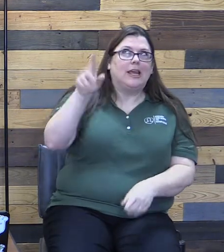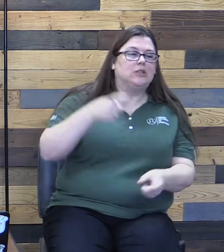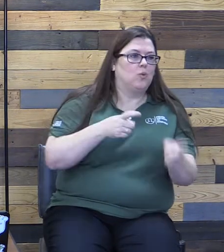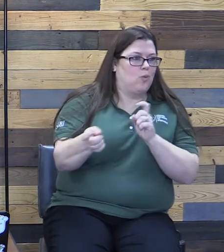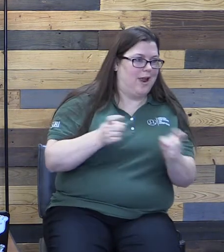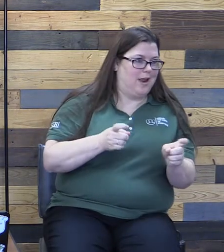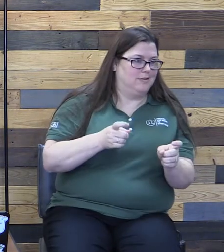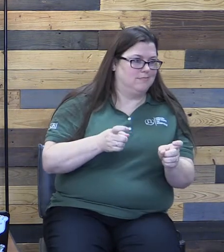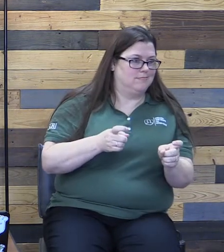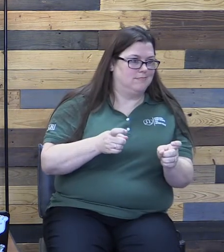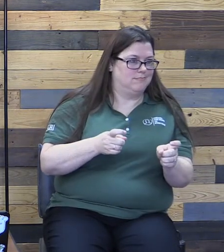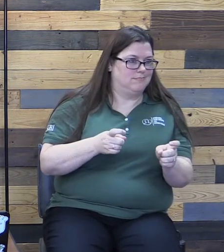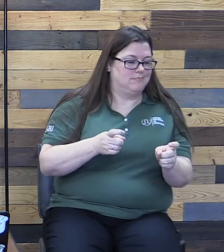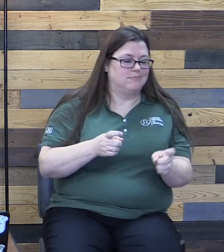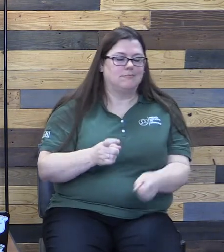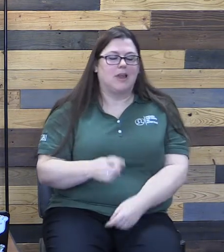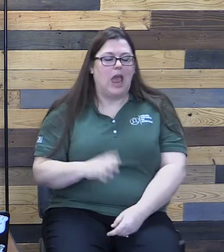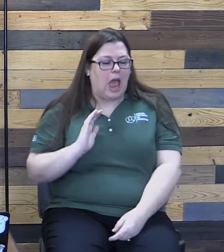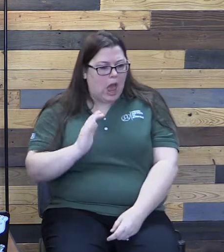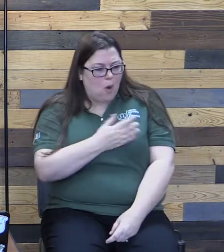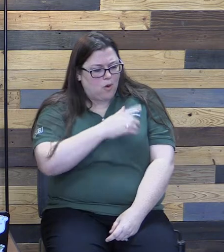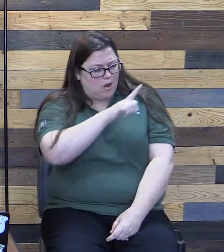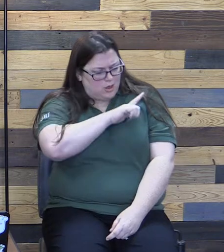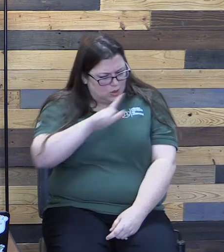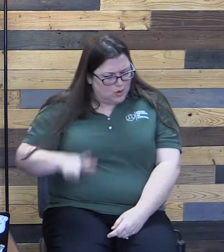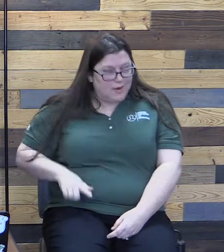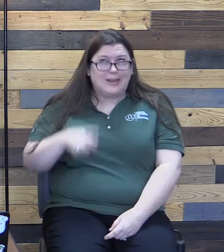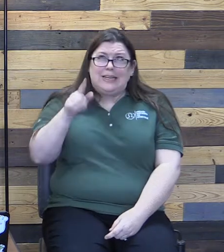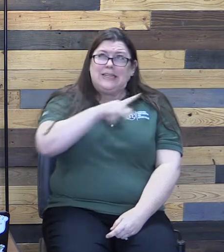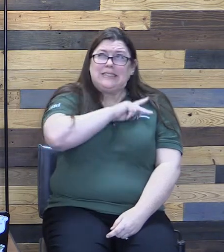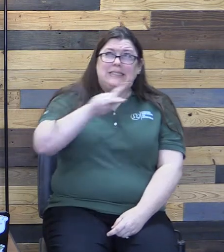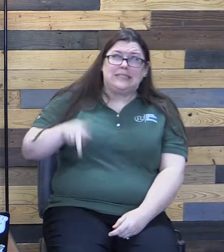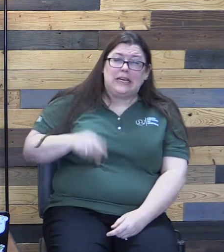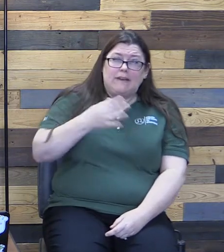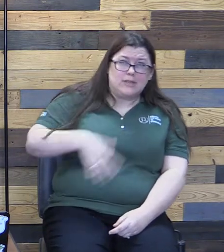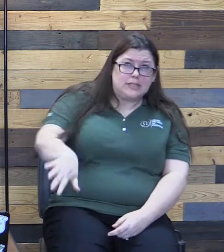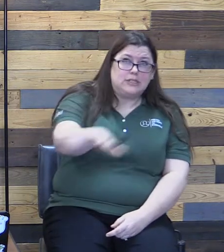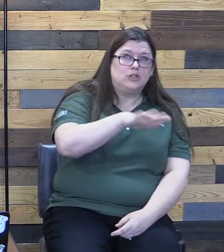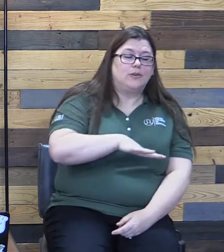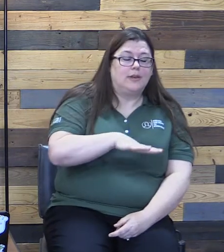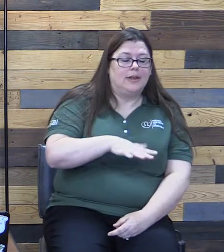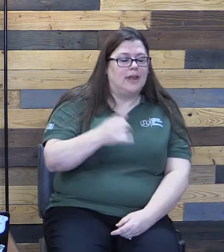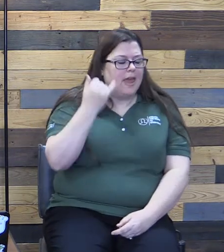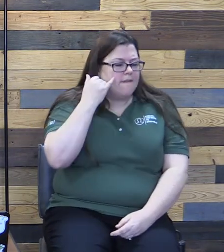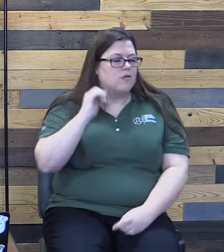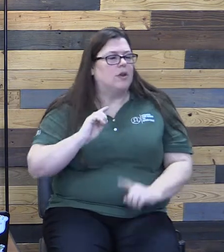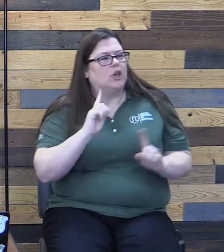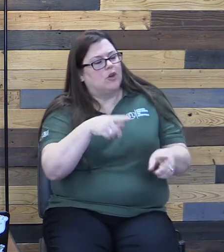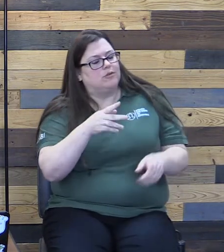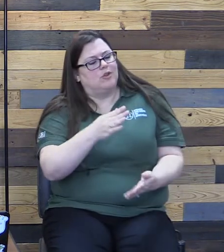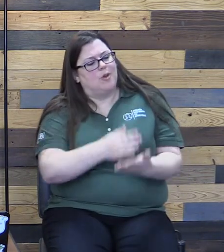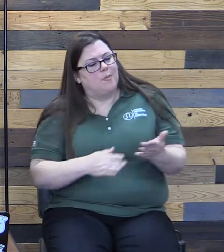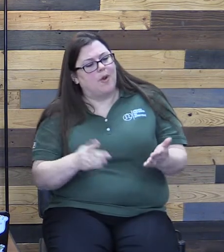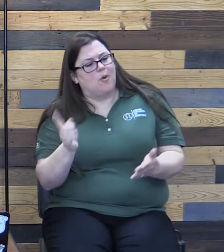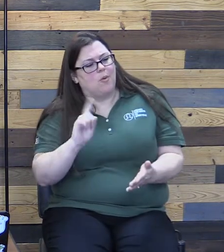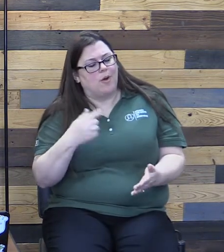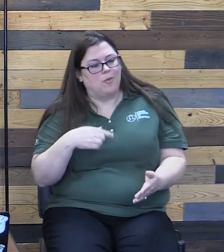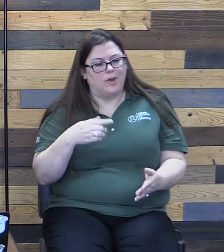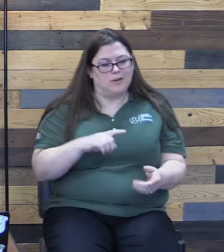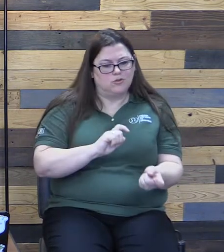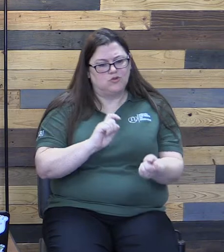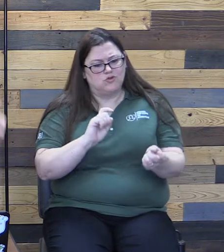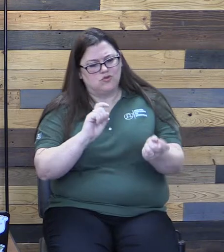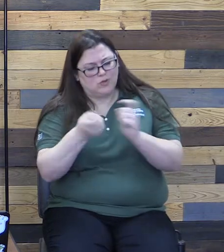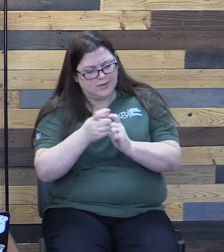Our Lord Jesus is king of the territory. So if we go to the part where we transfer all of these concepts